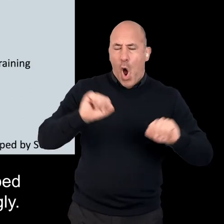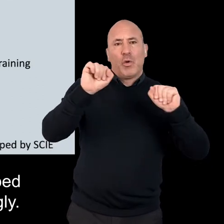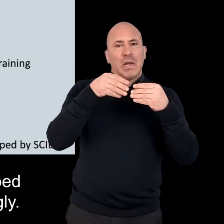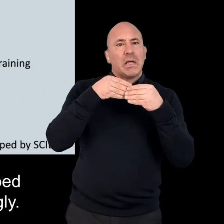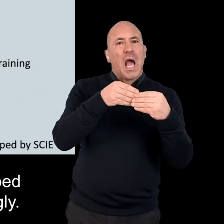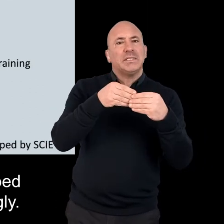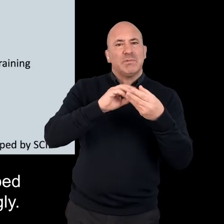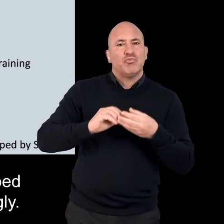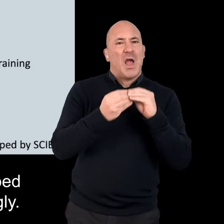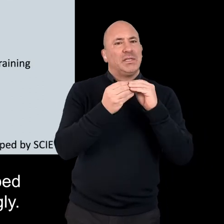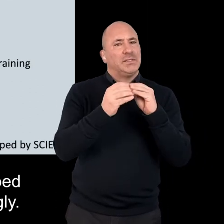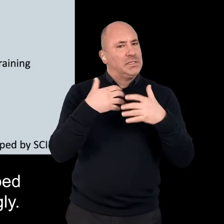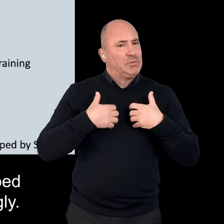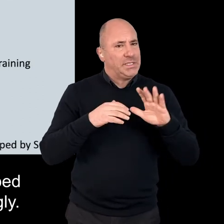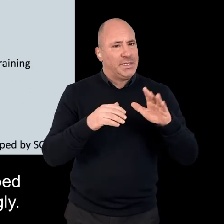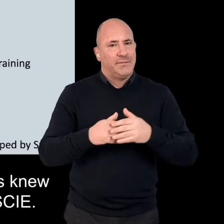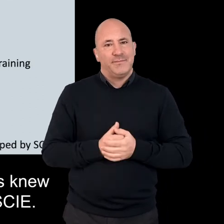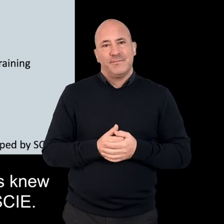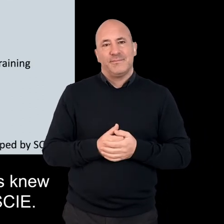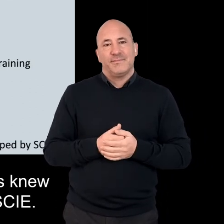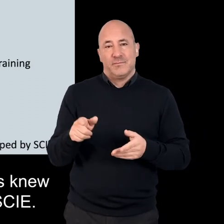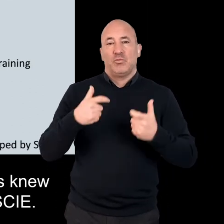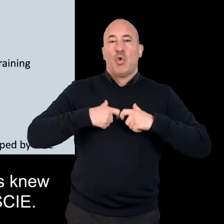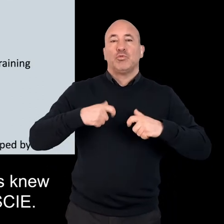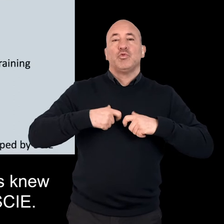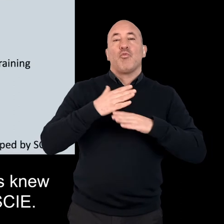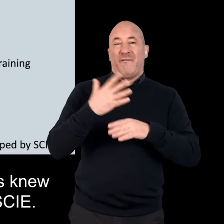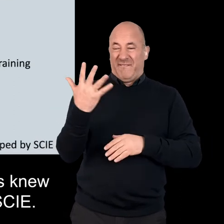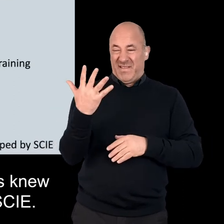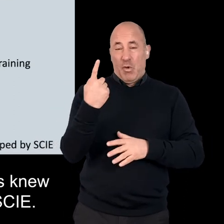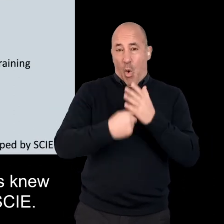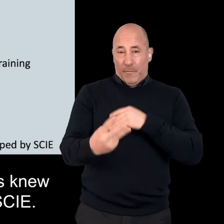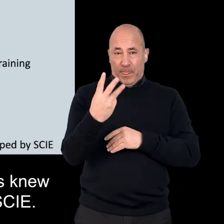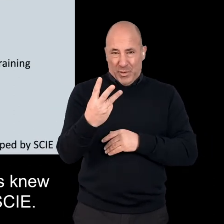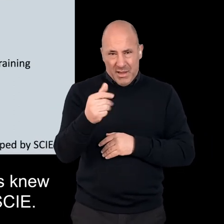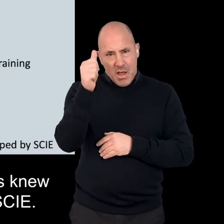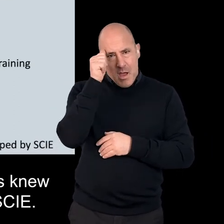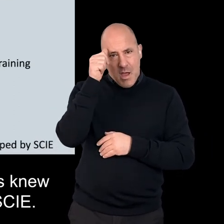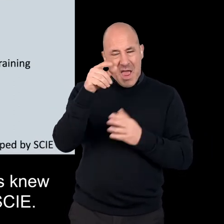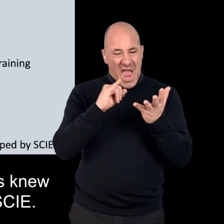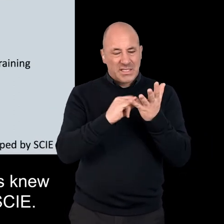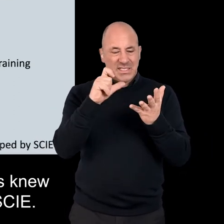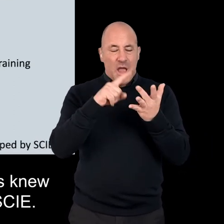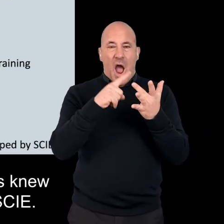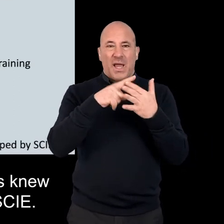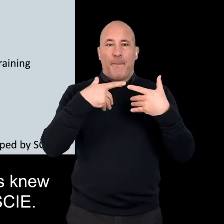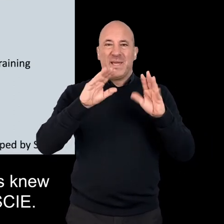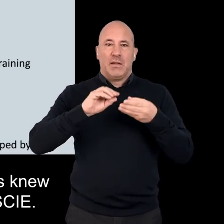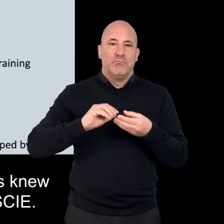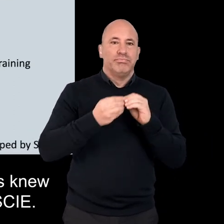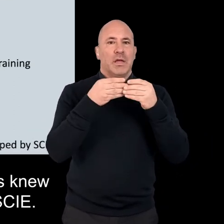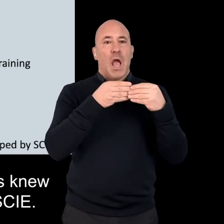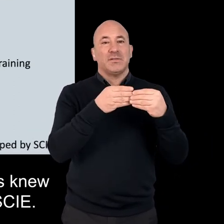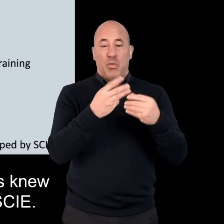developed their own guidance interestingly. And only three out of the 15 social workers knew